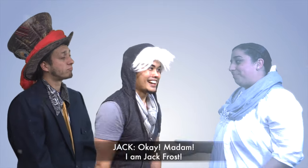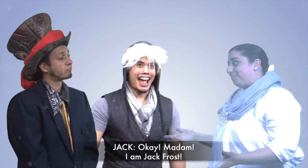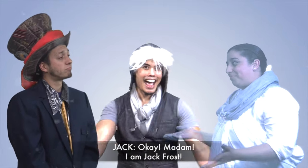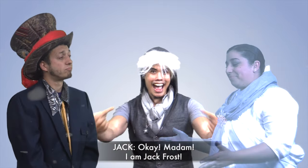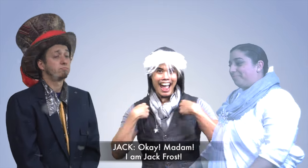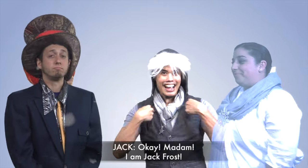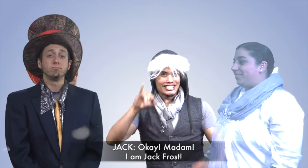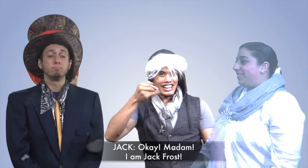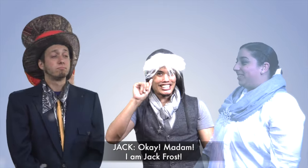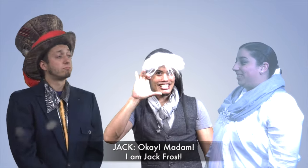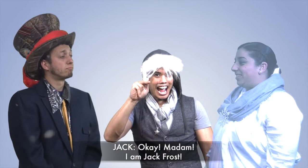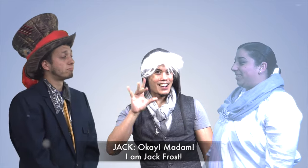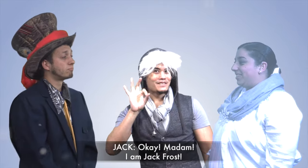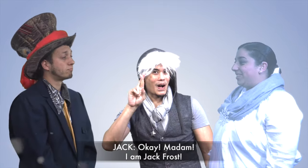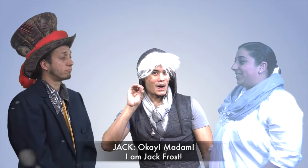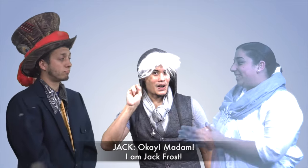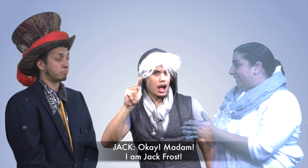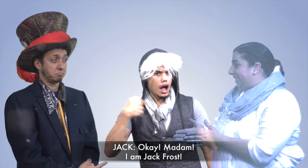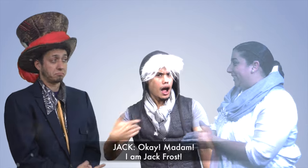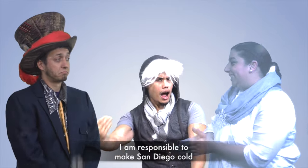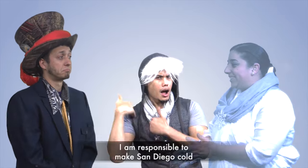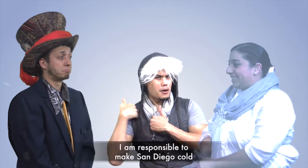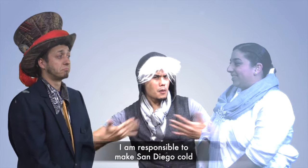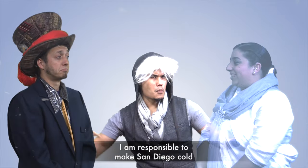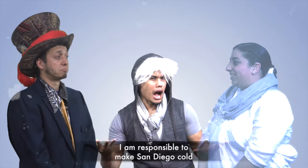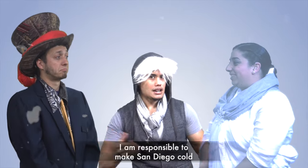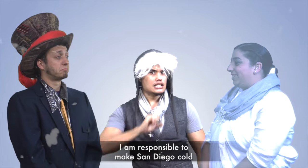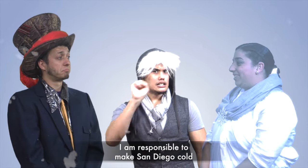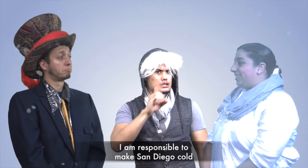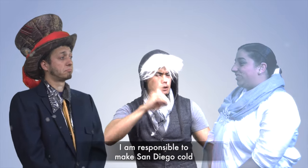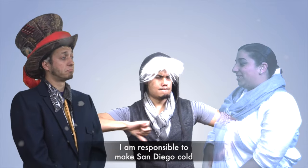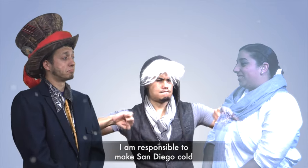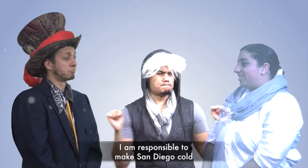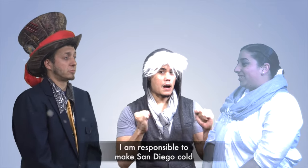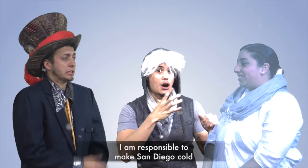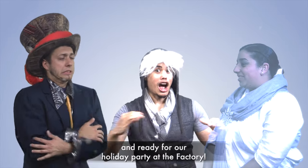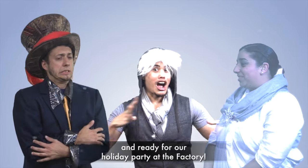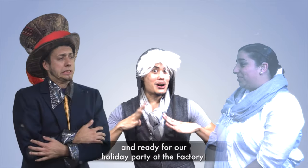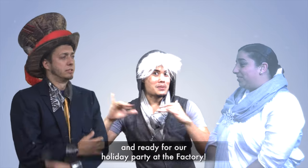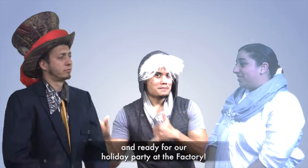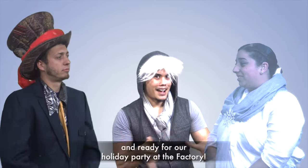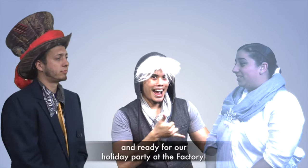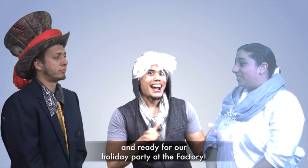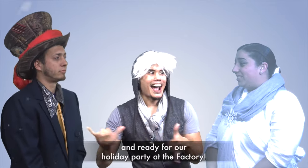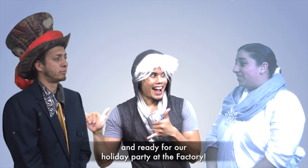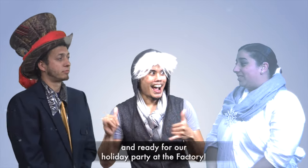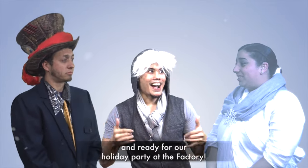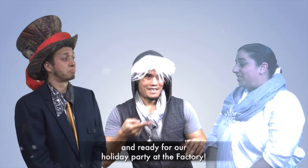Okay. Okay. Okay, madam, I am Jack Frost, and I am responsible for making San Diego cold and ready for our